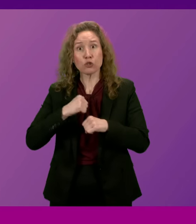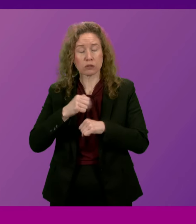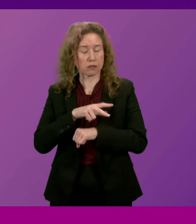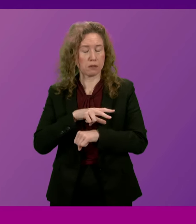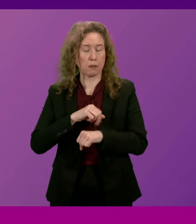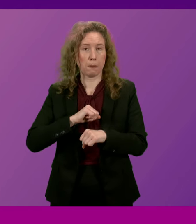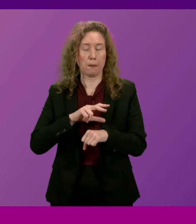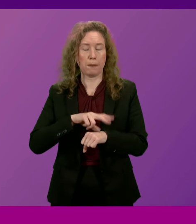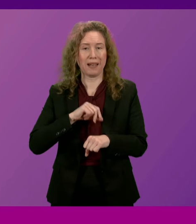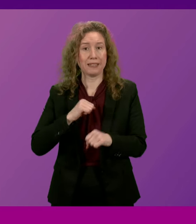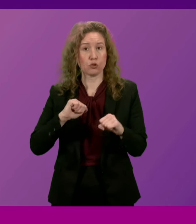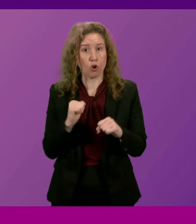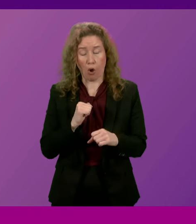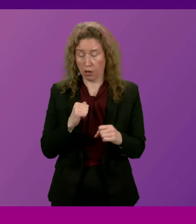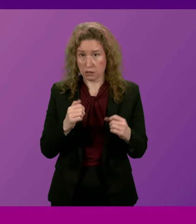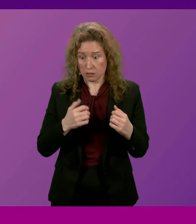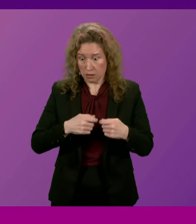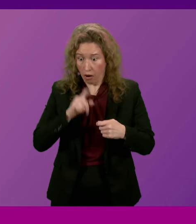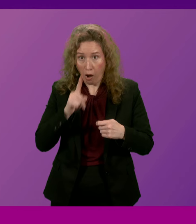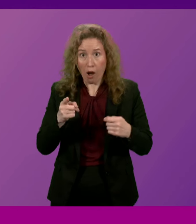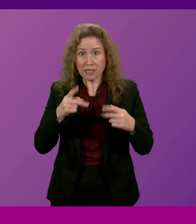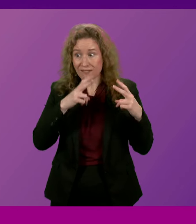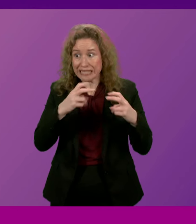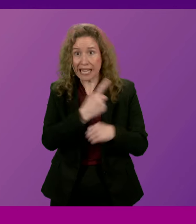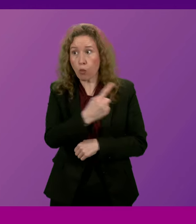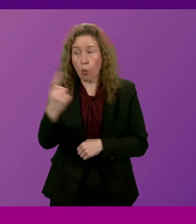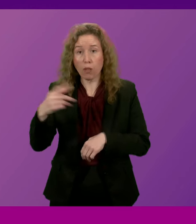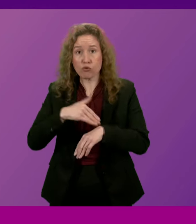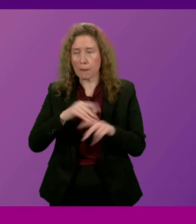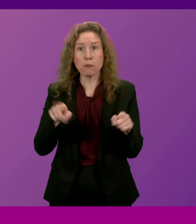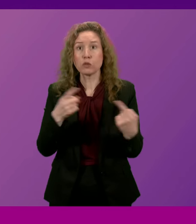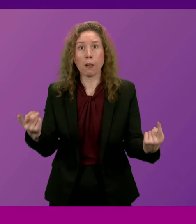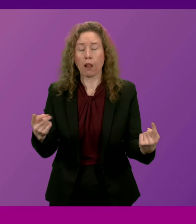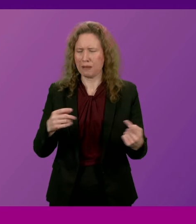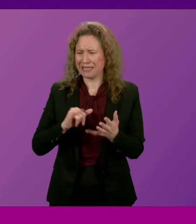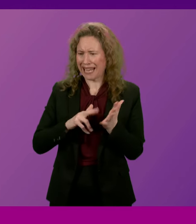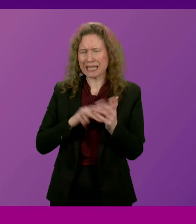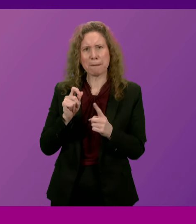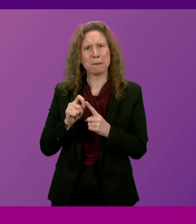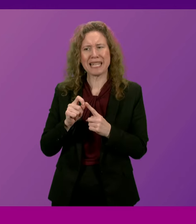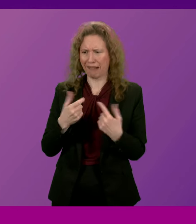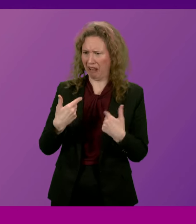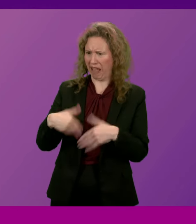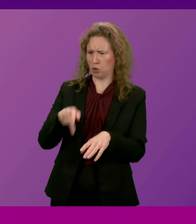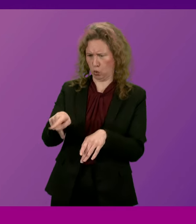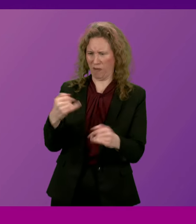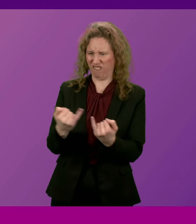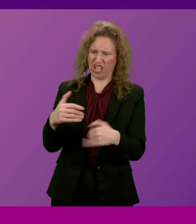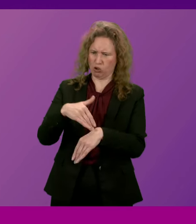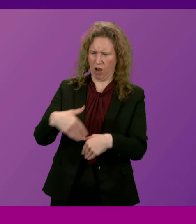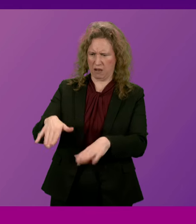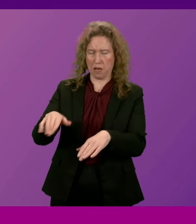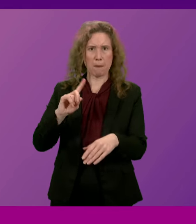no longer able to investigate every crime. Quite frankly, the SNP have left our police to fight crime with one